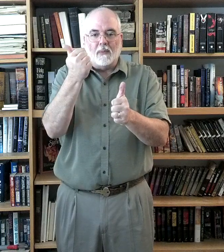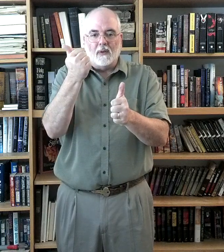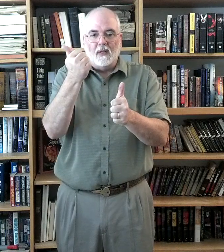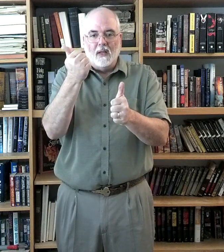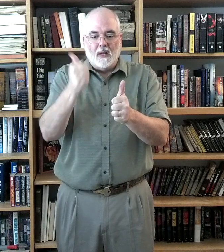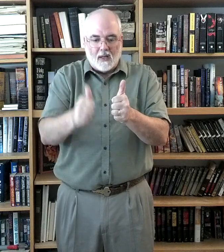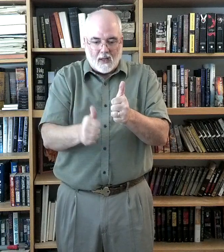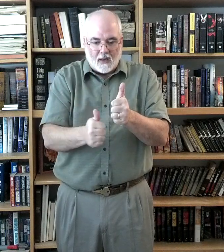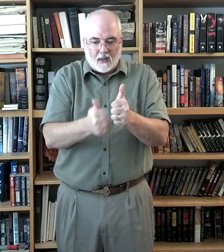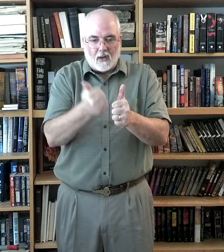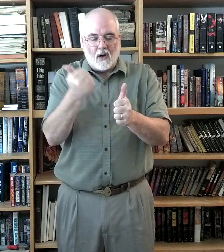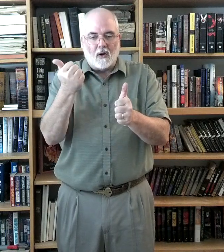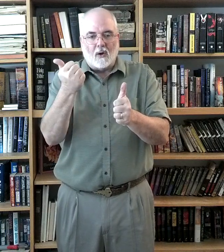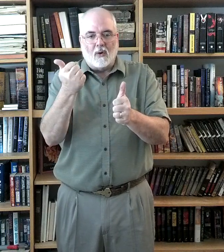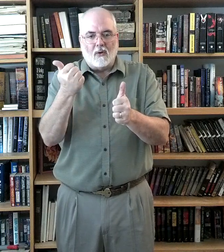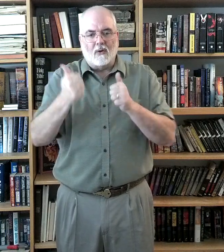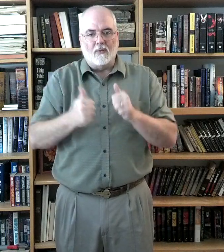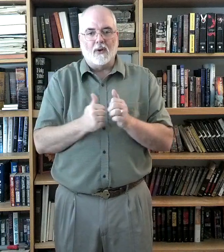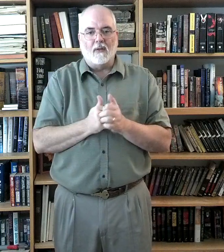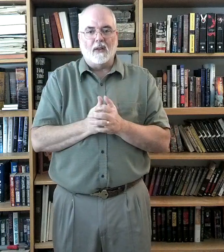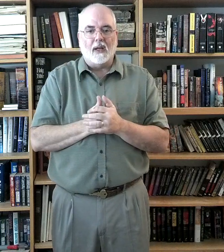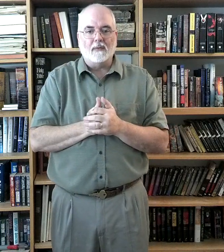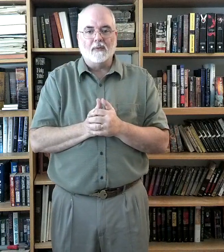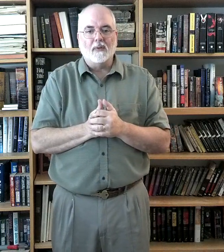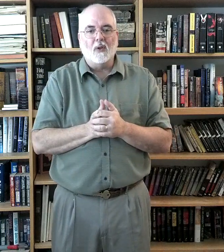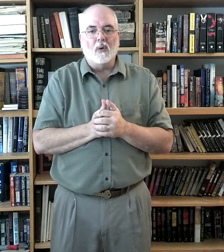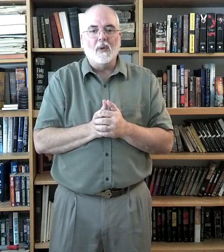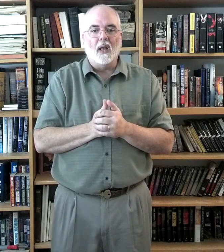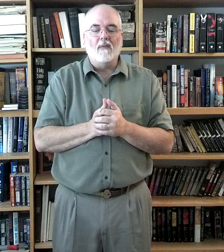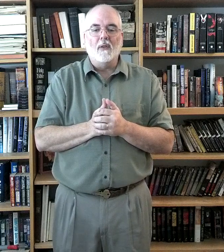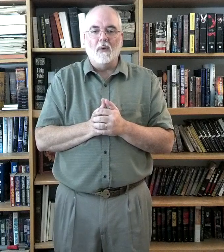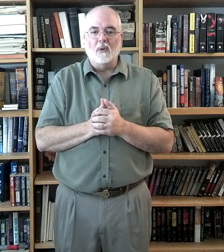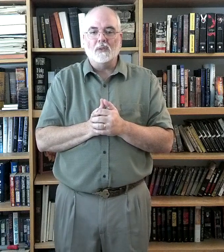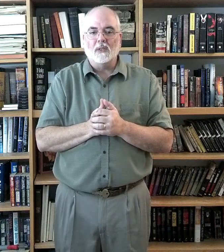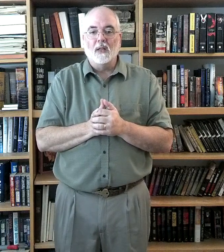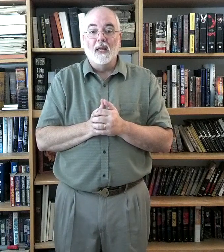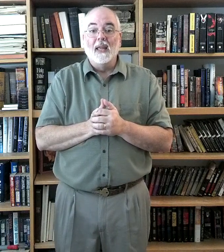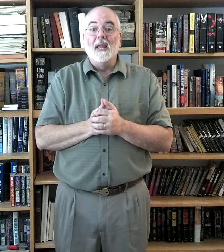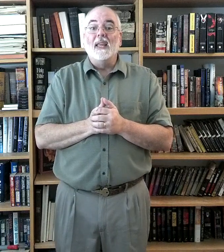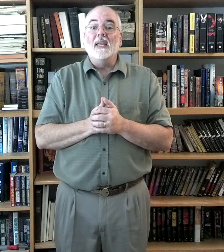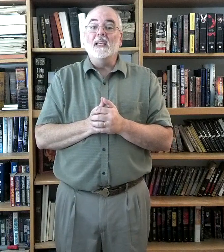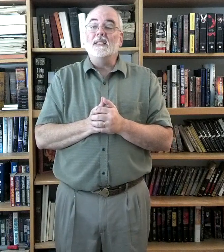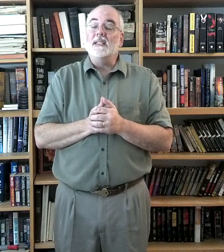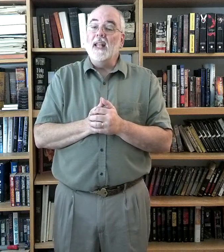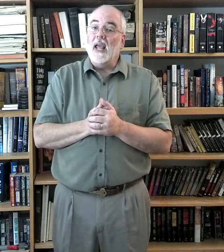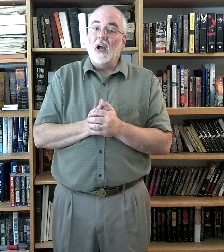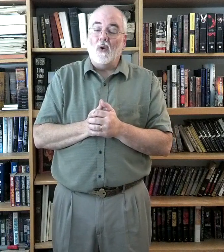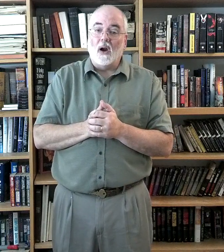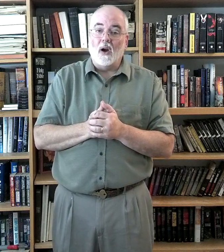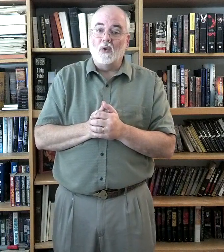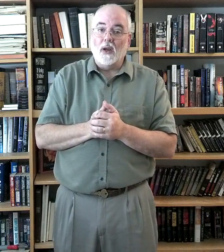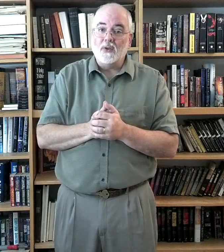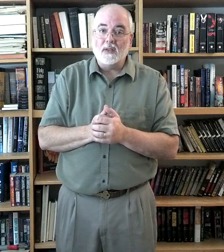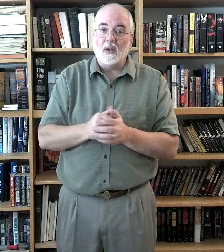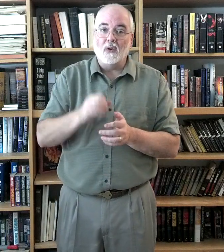in a little arc in front of that. The one we love the most is now our gracious host